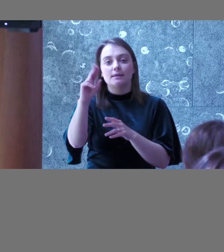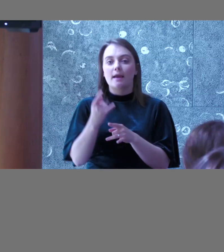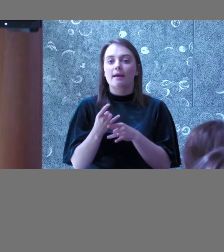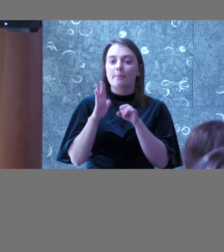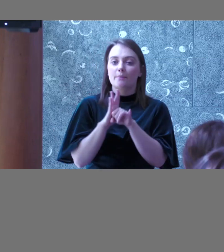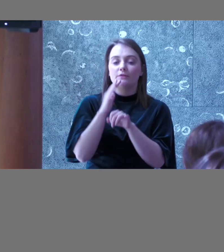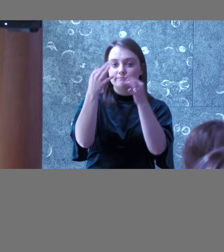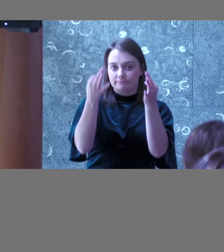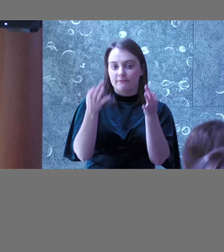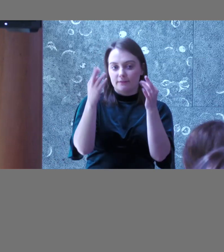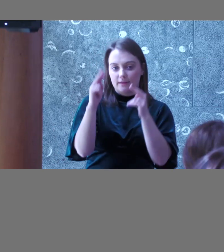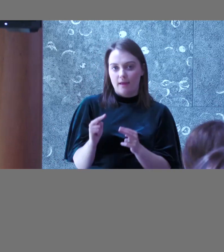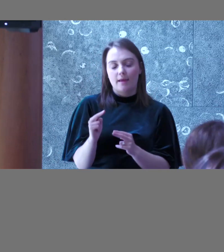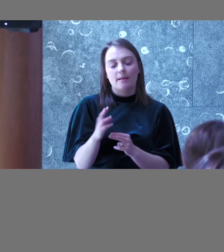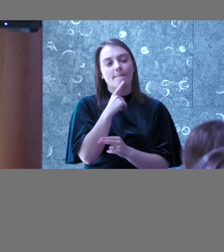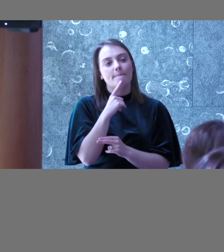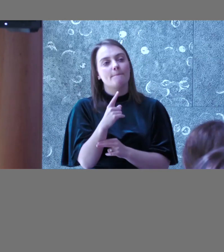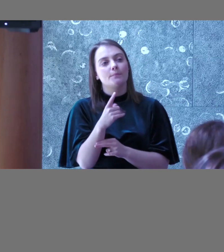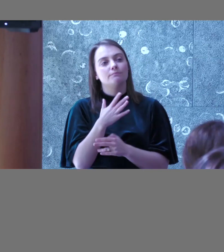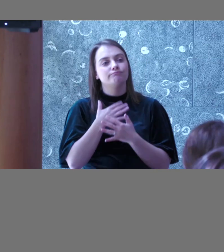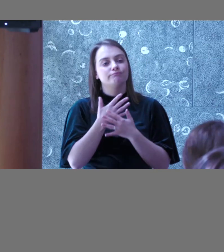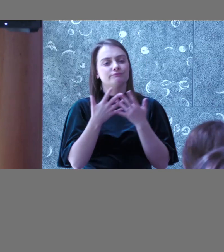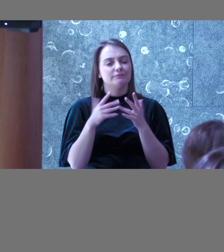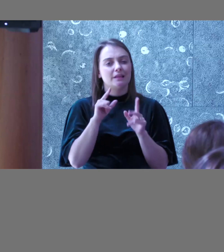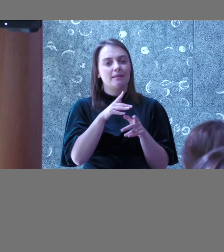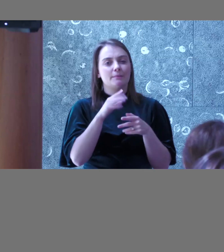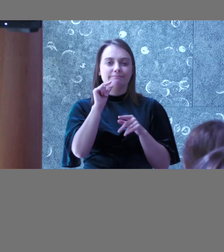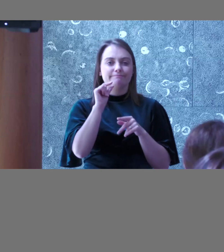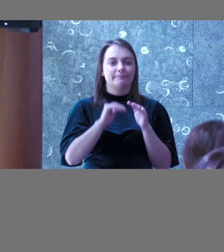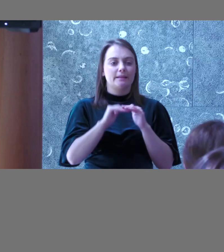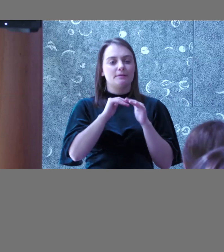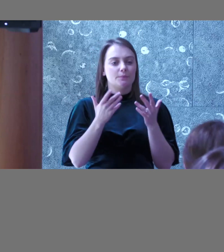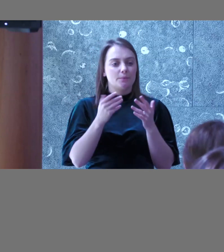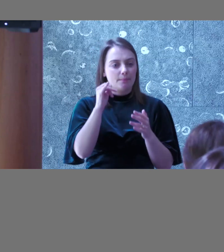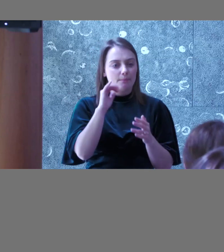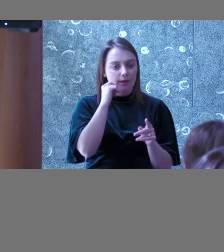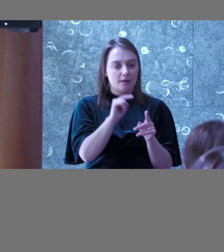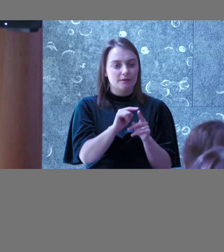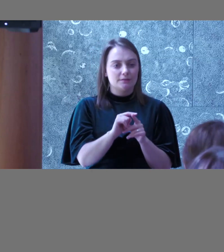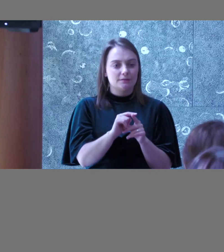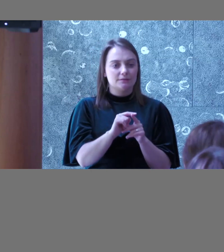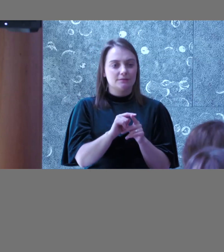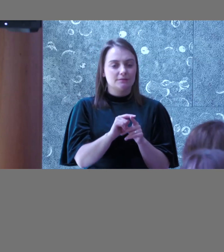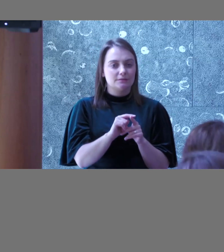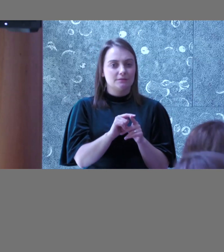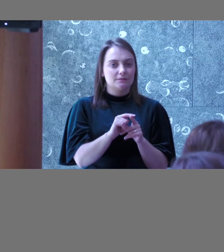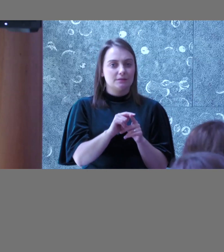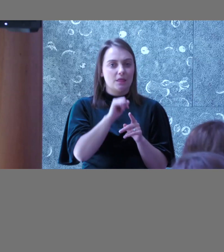helpful for sure but it comes with a caveat in my opinion. There's no shortcut to